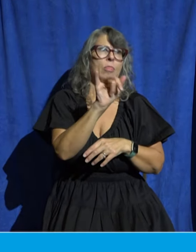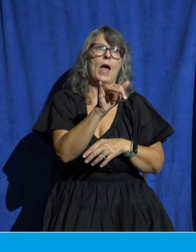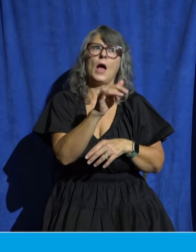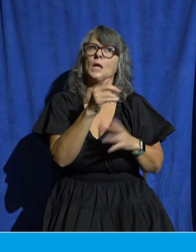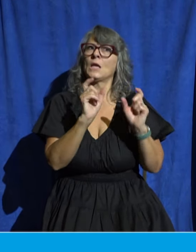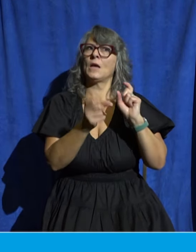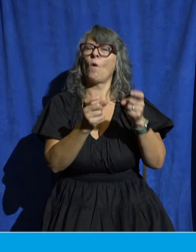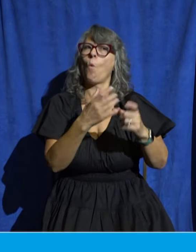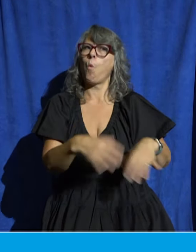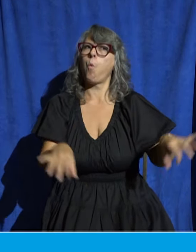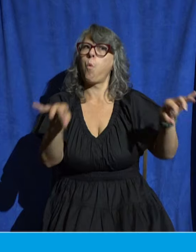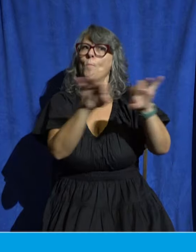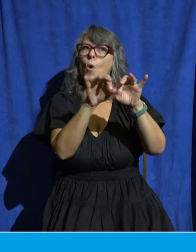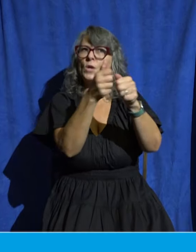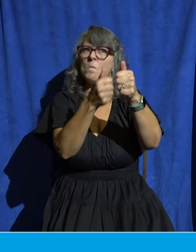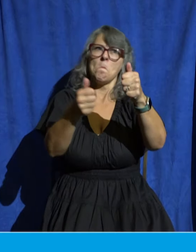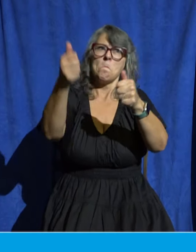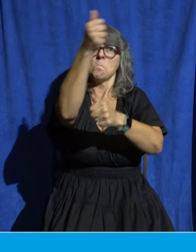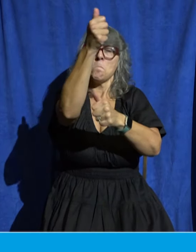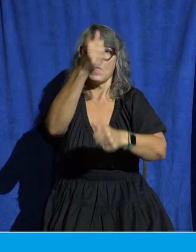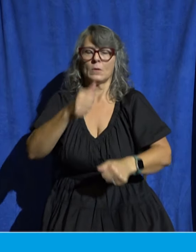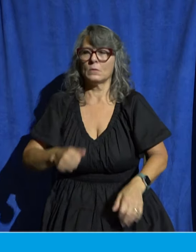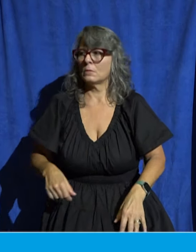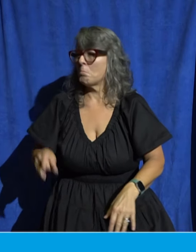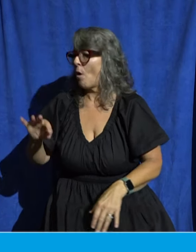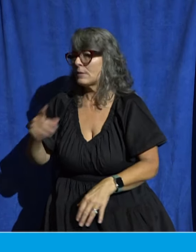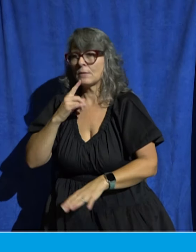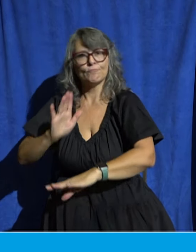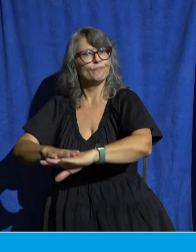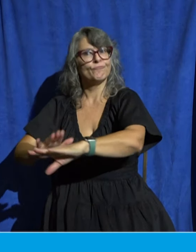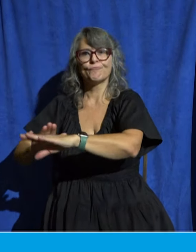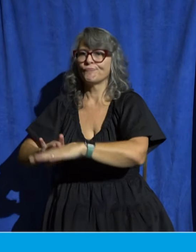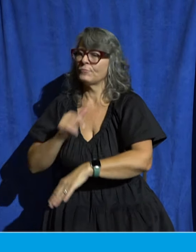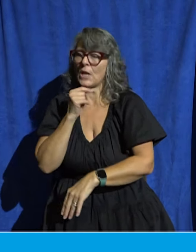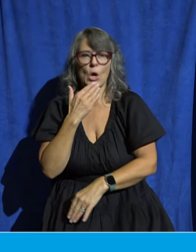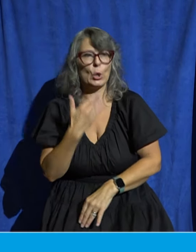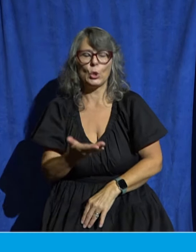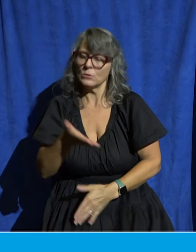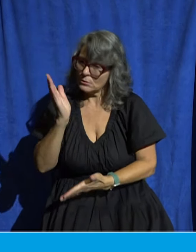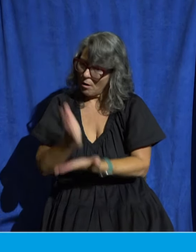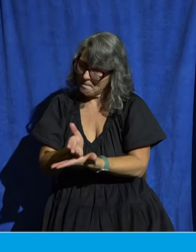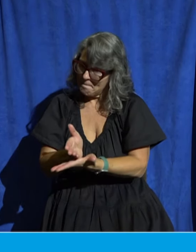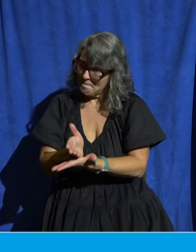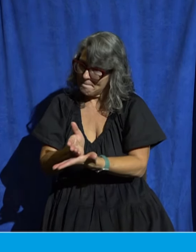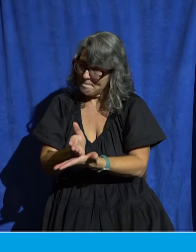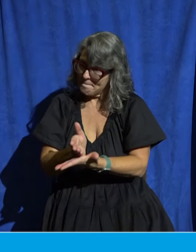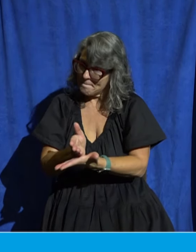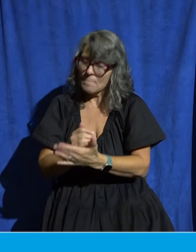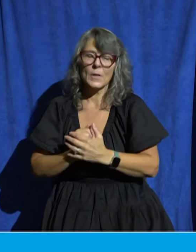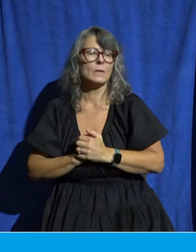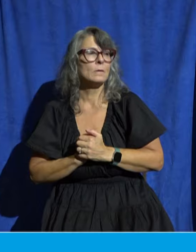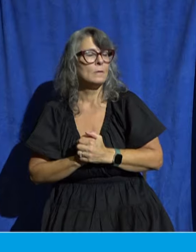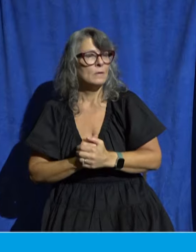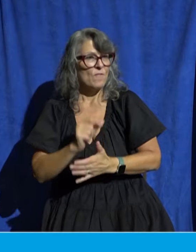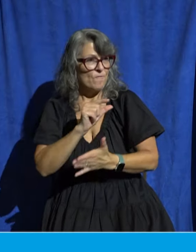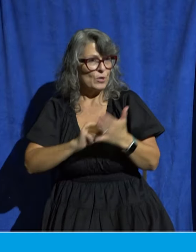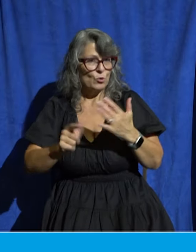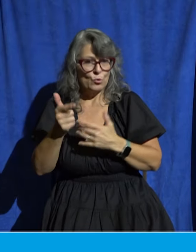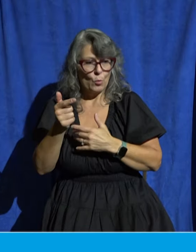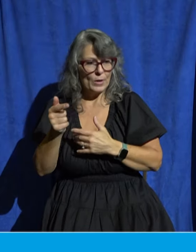Paul tells them very clearly this is not good. You have to stop. Look at verse 21 through 23 in 1 Corinthians 12. It says, the eye